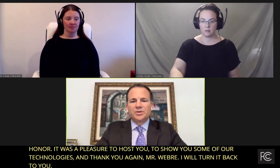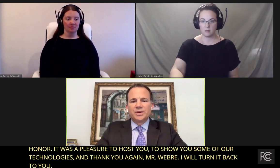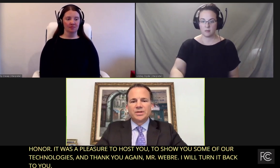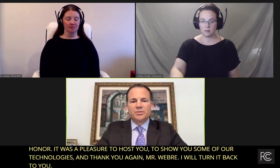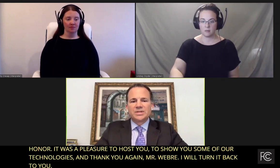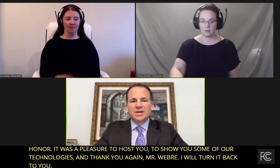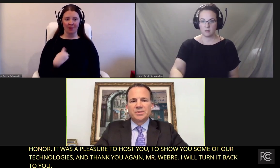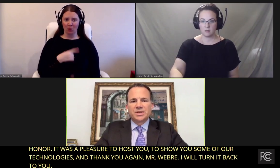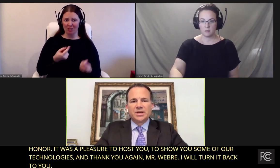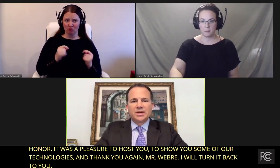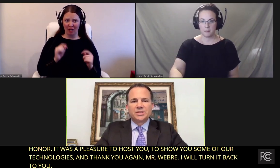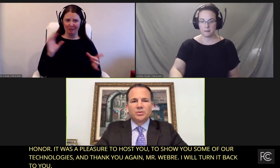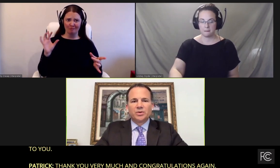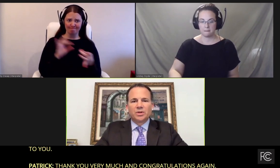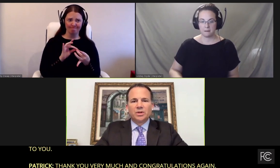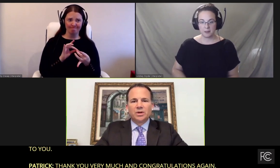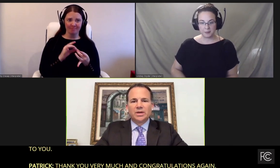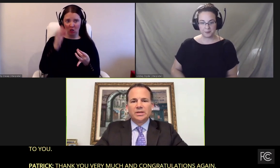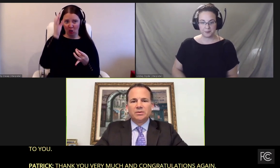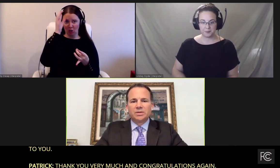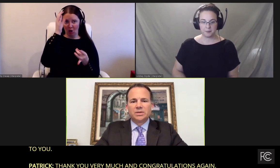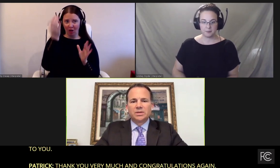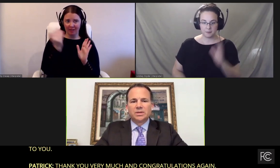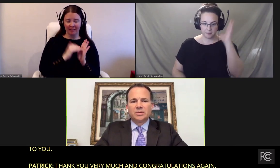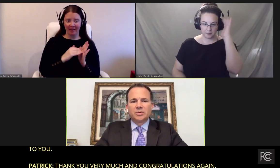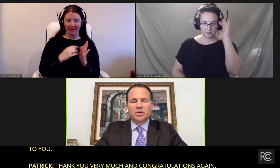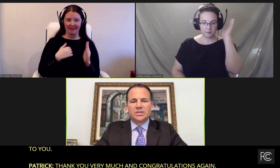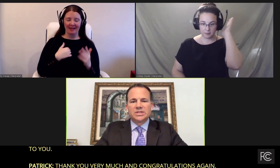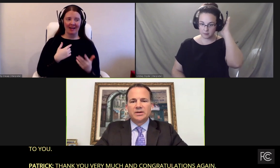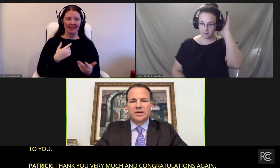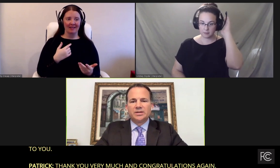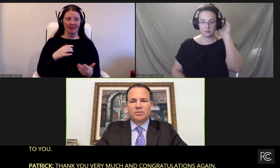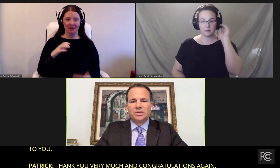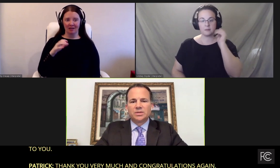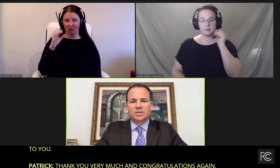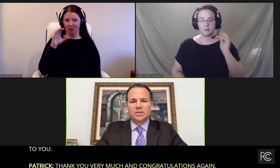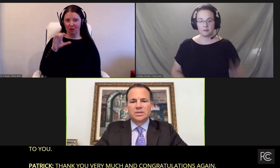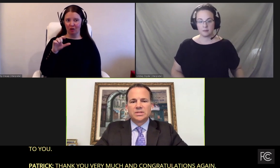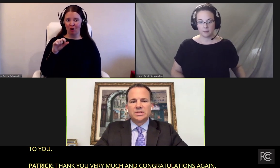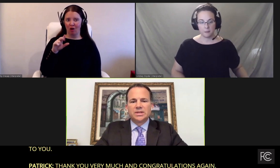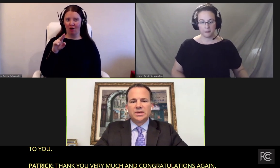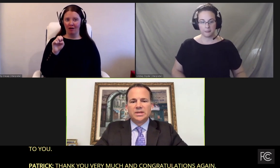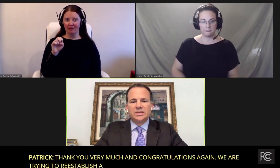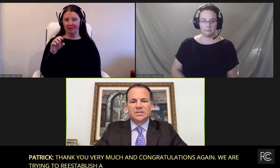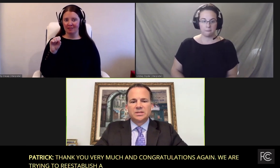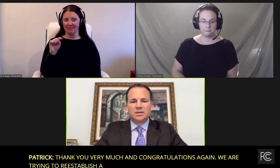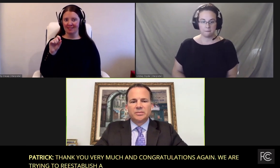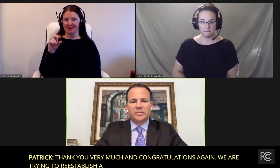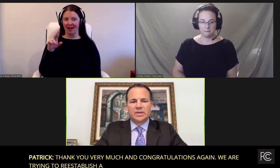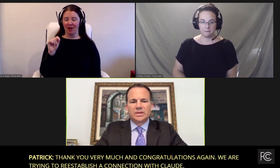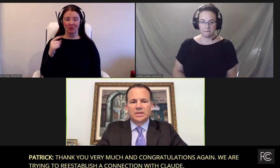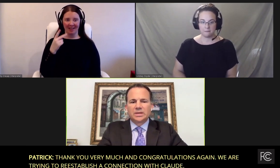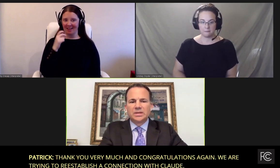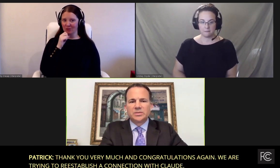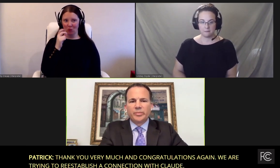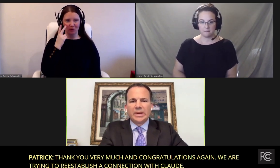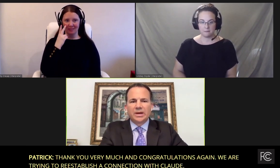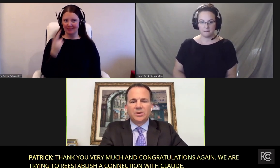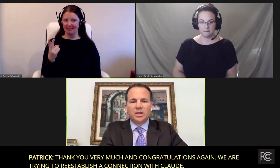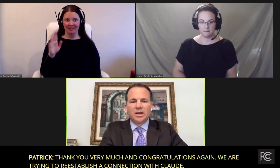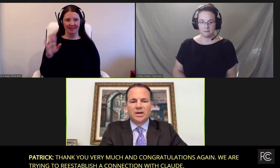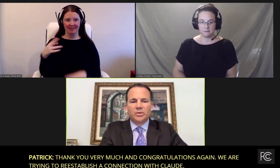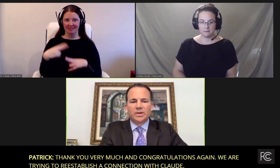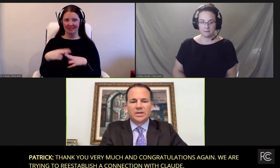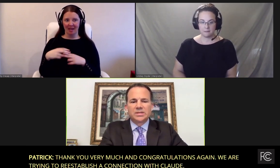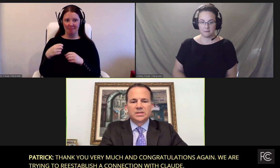We are trying to re-establish a connection with Claude Stout. I don't see that he's he's